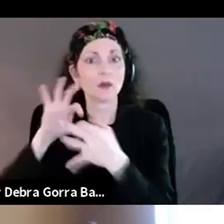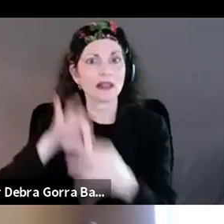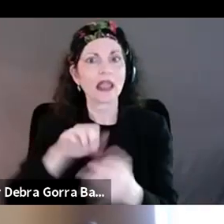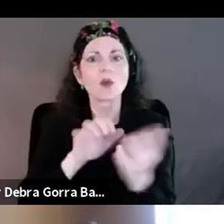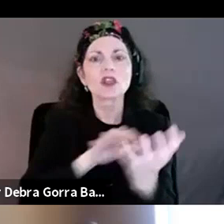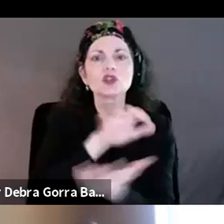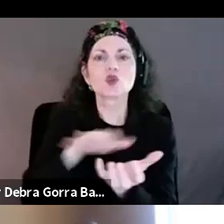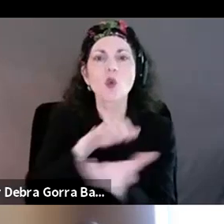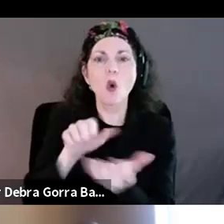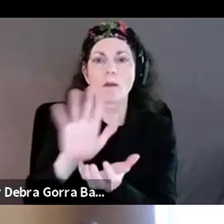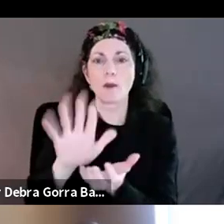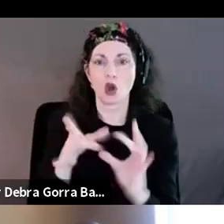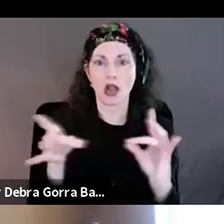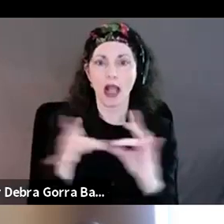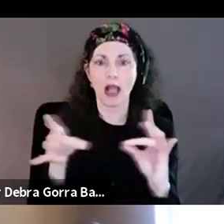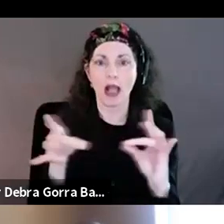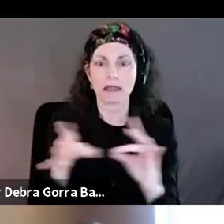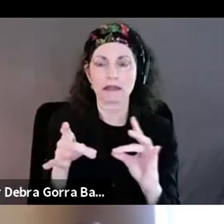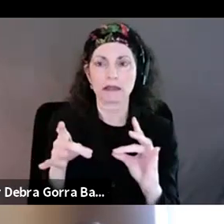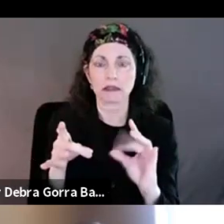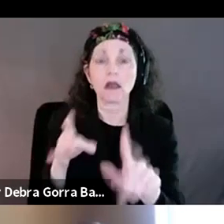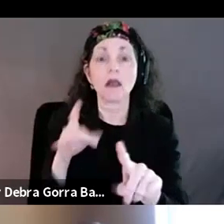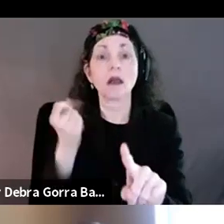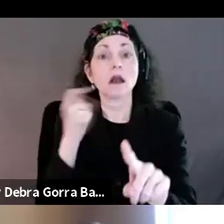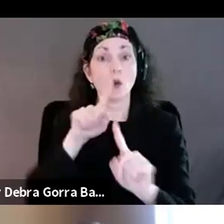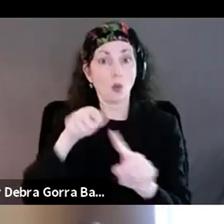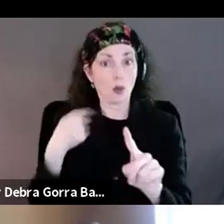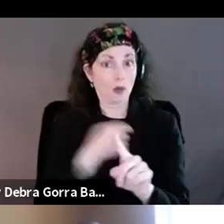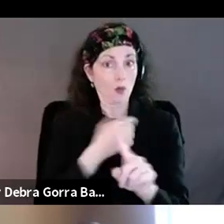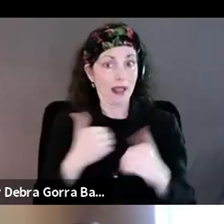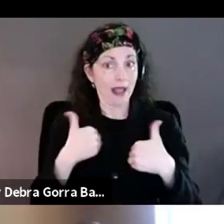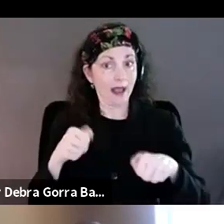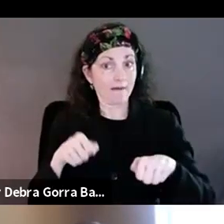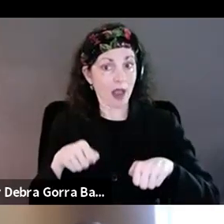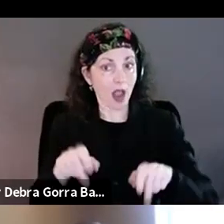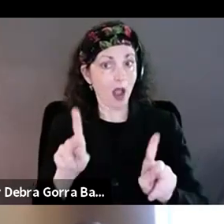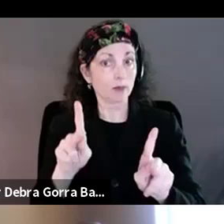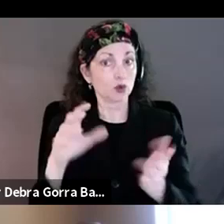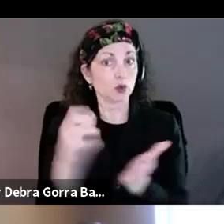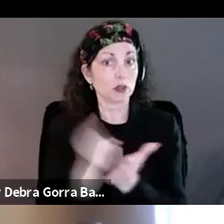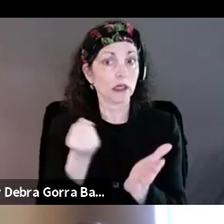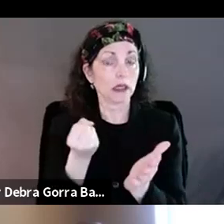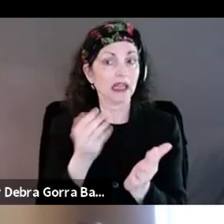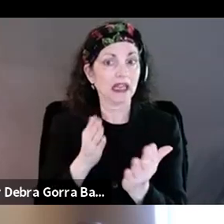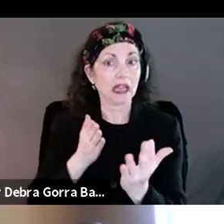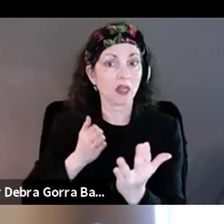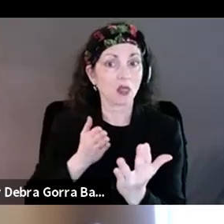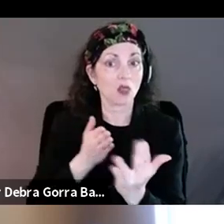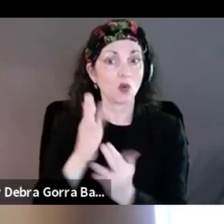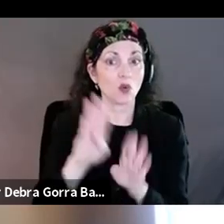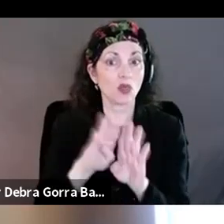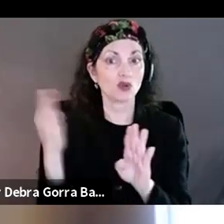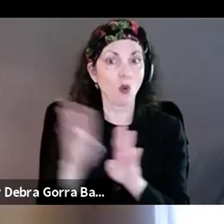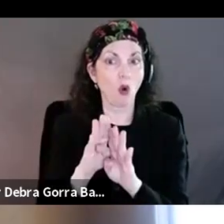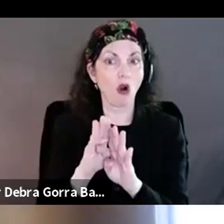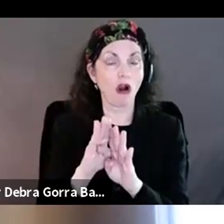which is that when we have the opportunity to, uh, get through that door, that